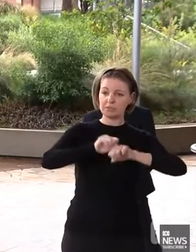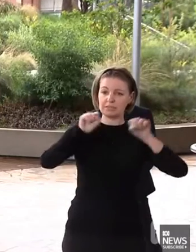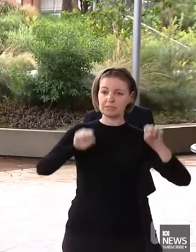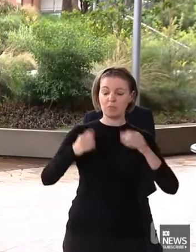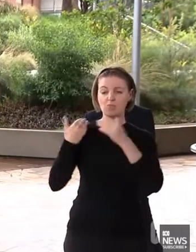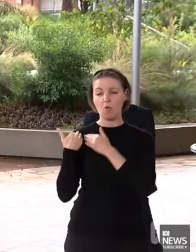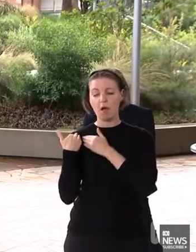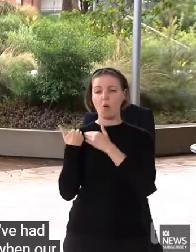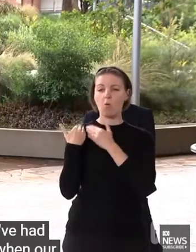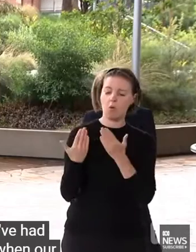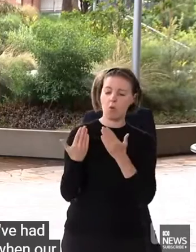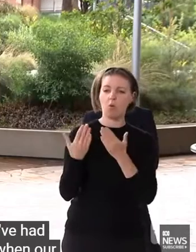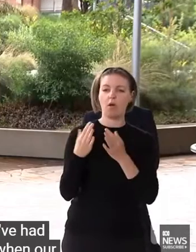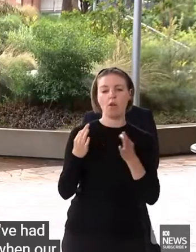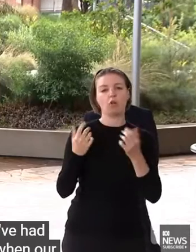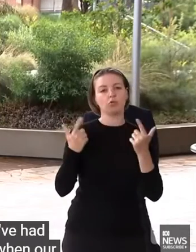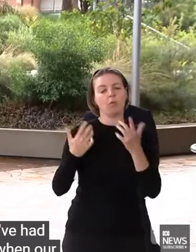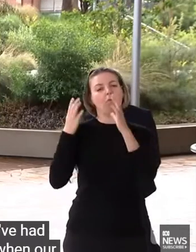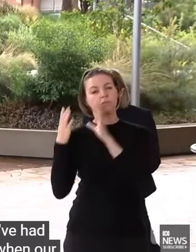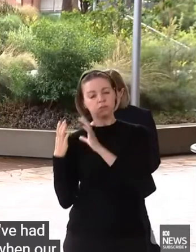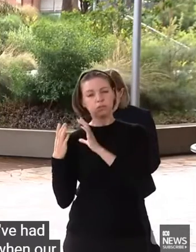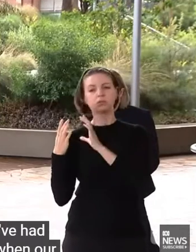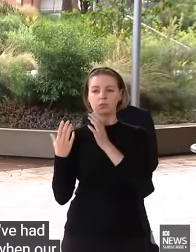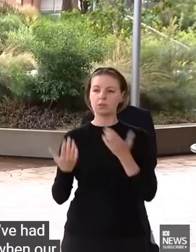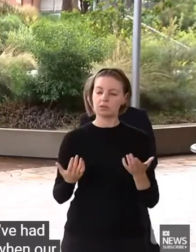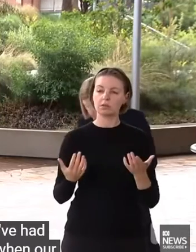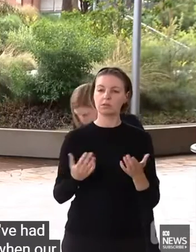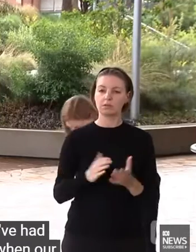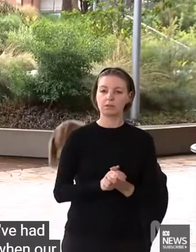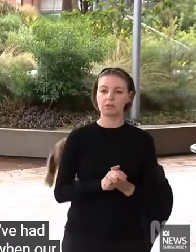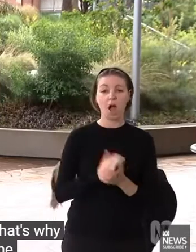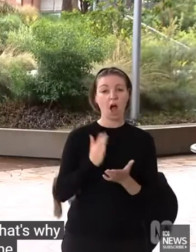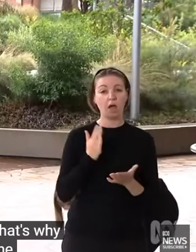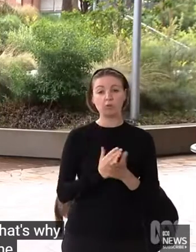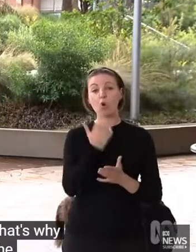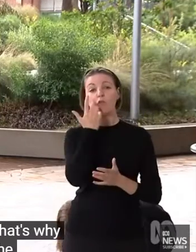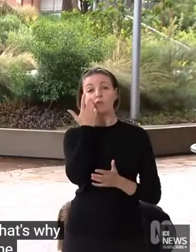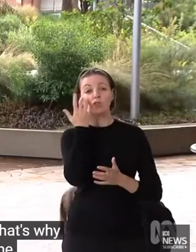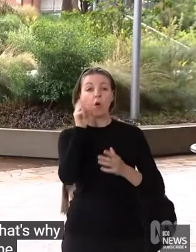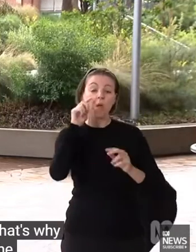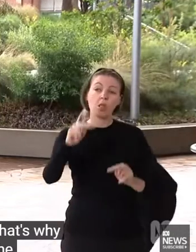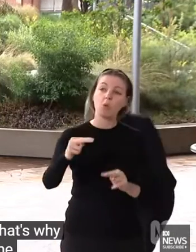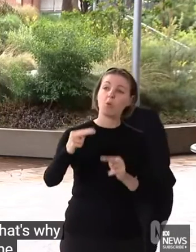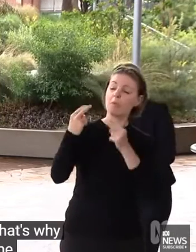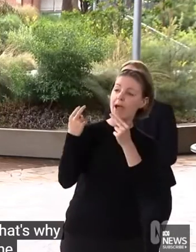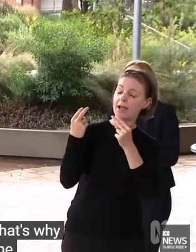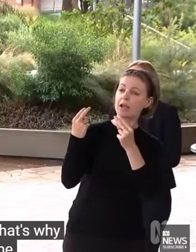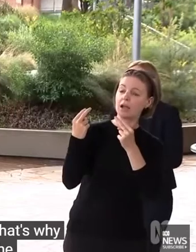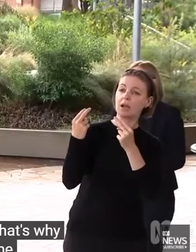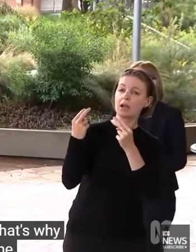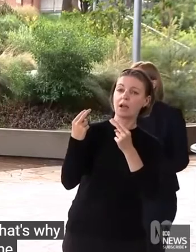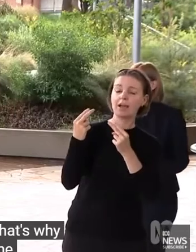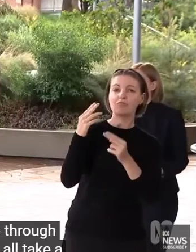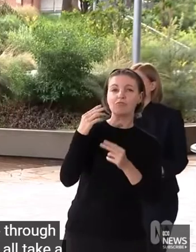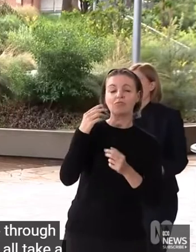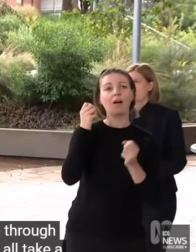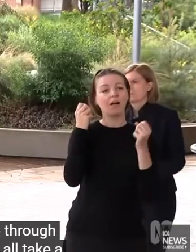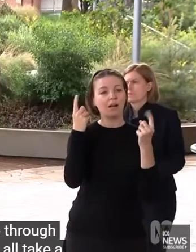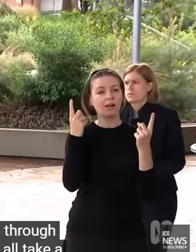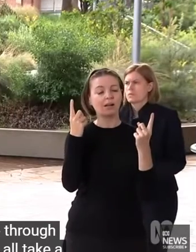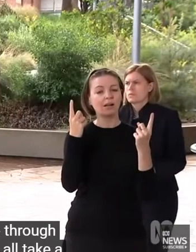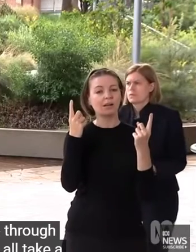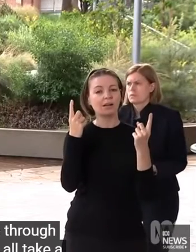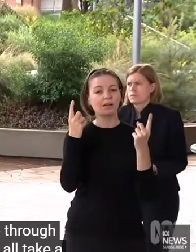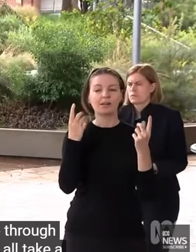facts, and when we're through this pandemic and we all take a step back, and I know we could be critical and disappointed and anxious during a pandemic, that we step